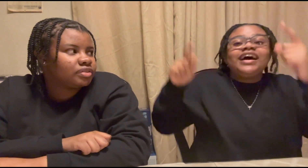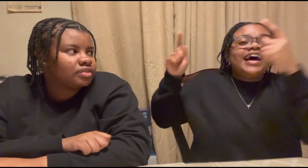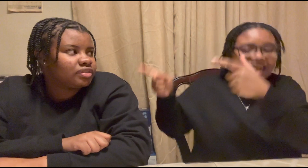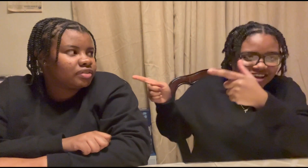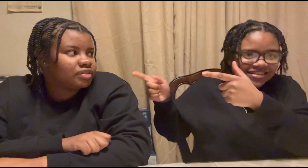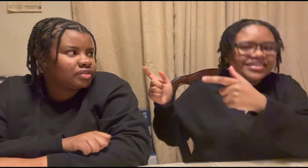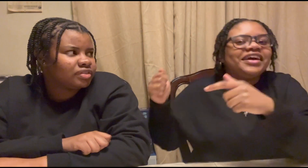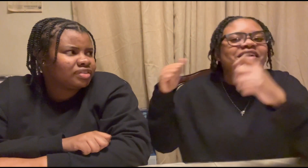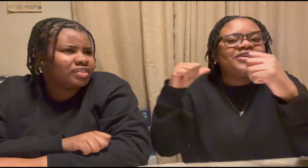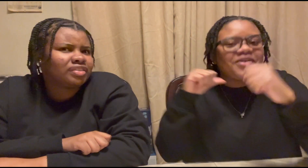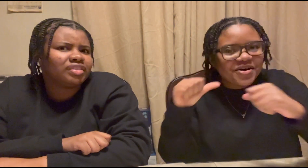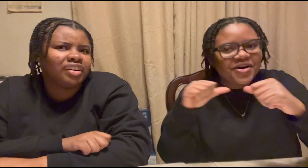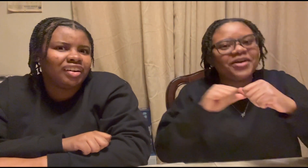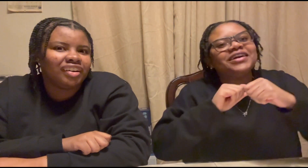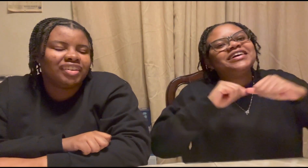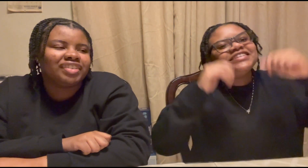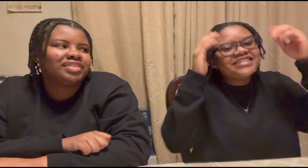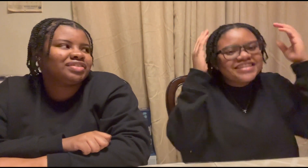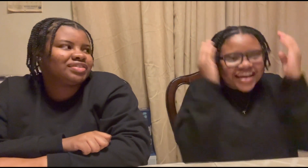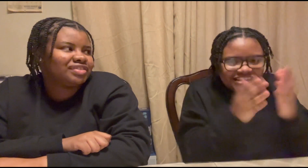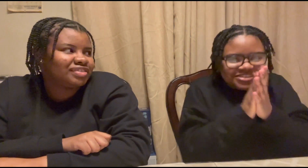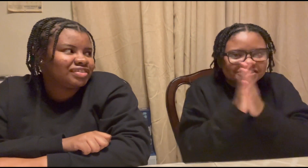s and r nation